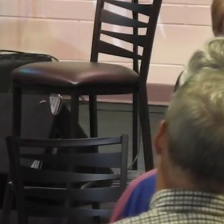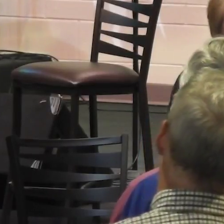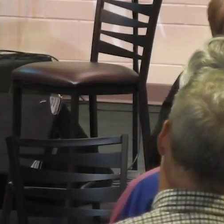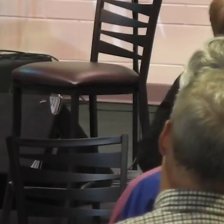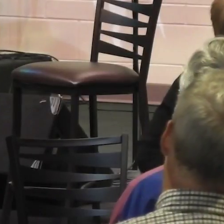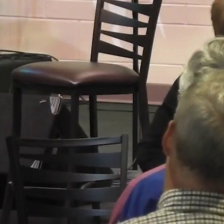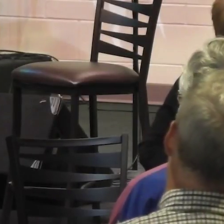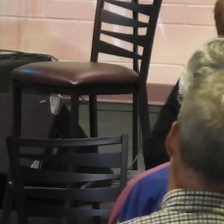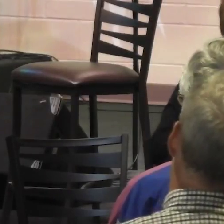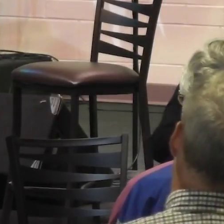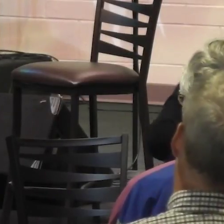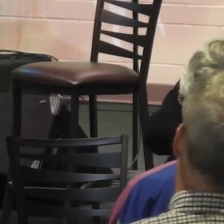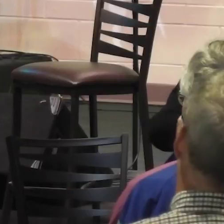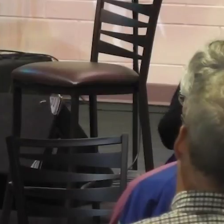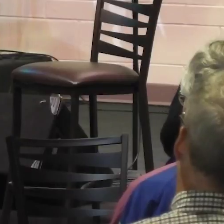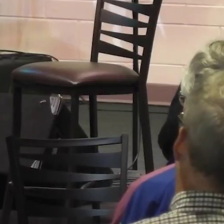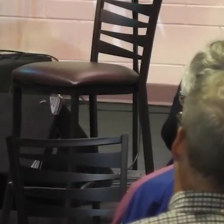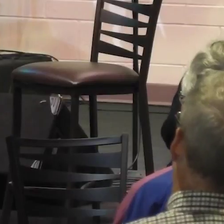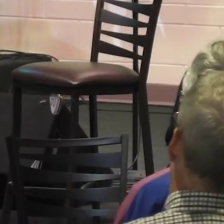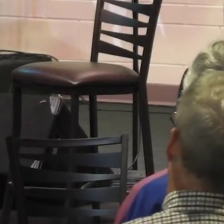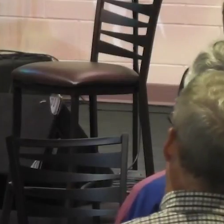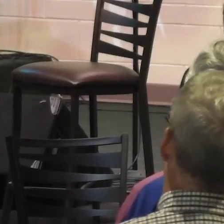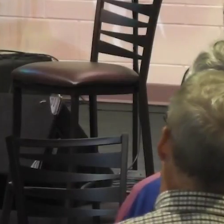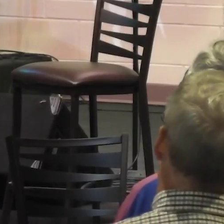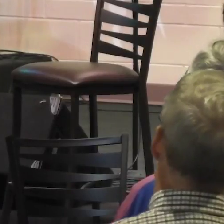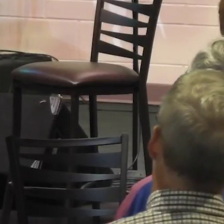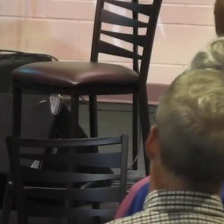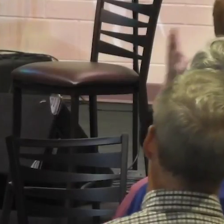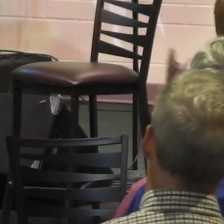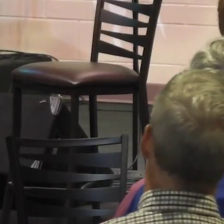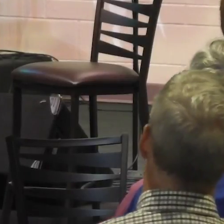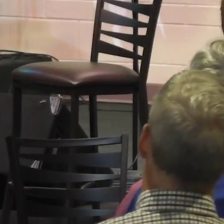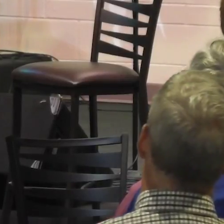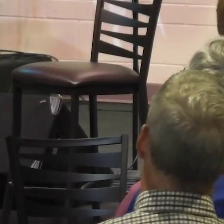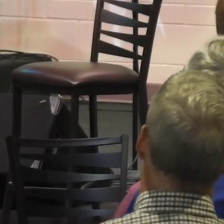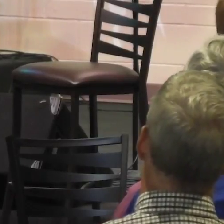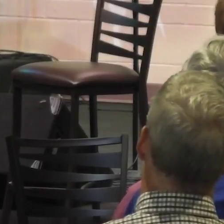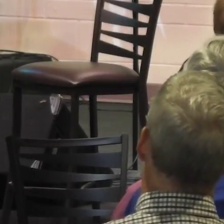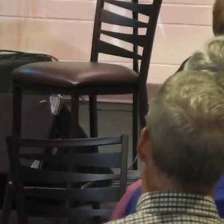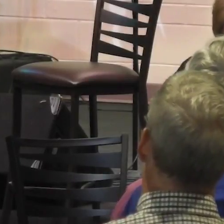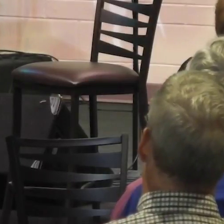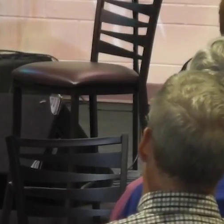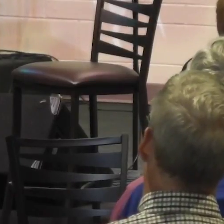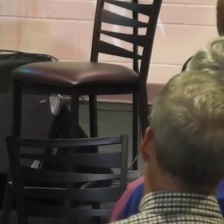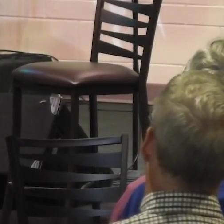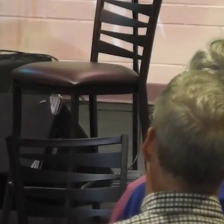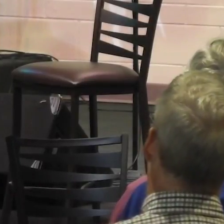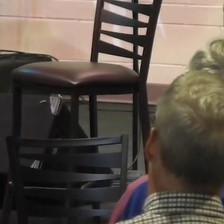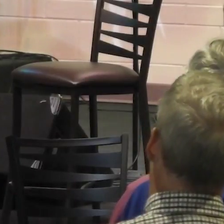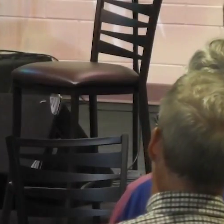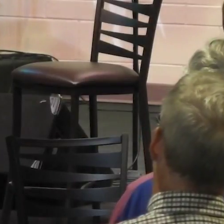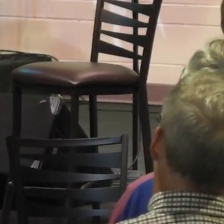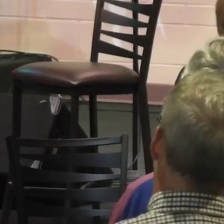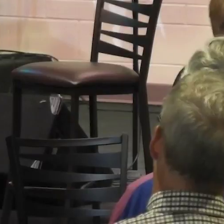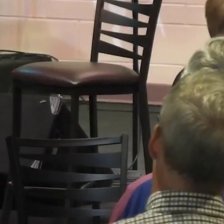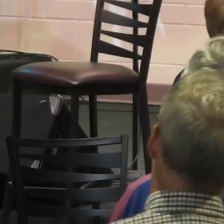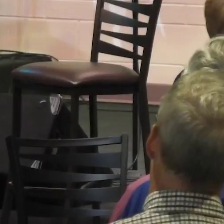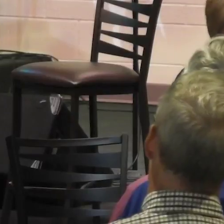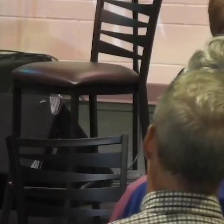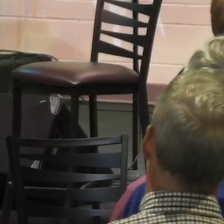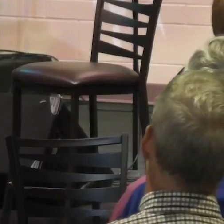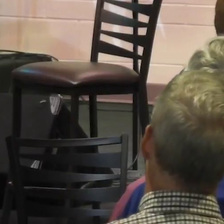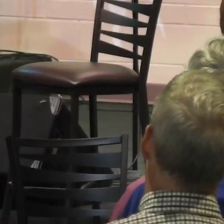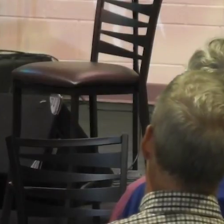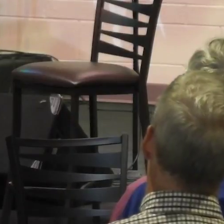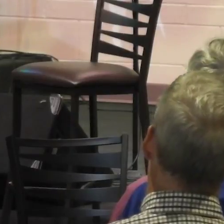we, though many, form one body, and each member belongs to all the others. We have different gifts according